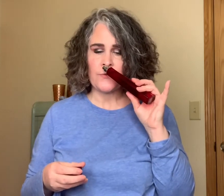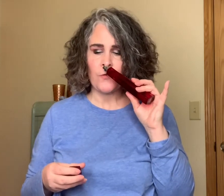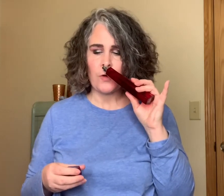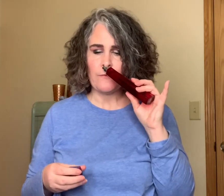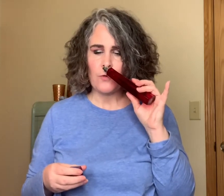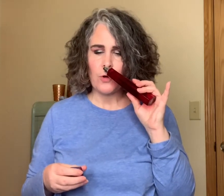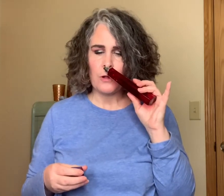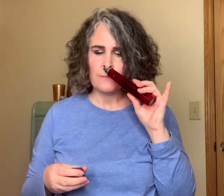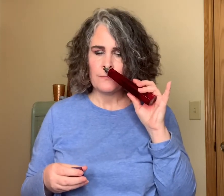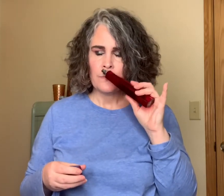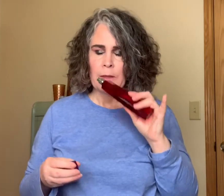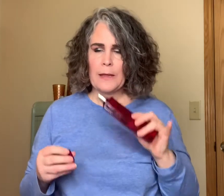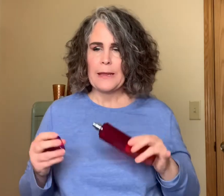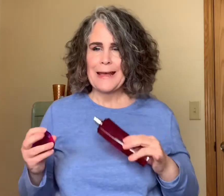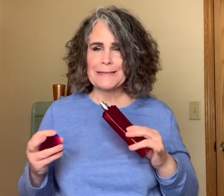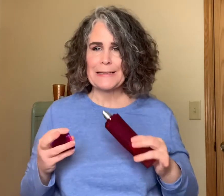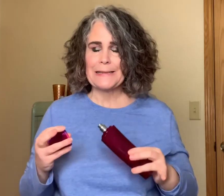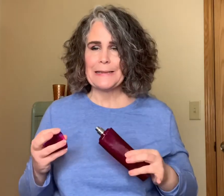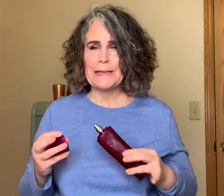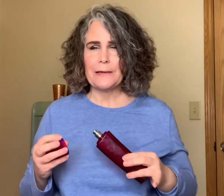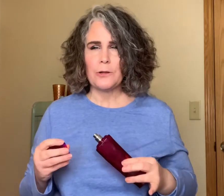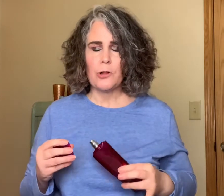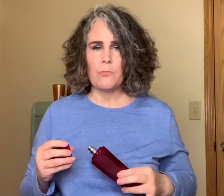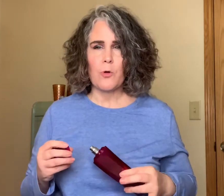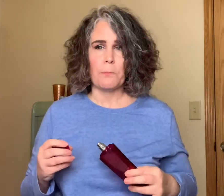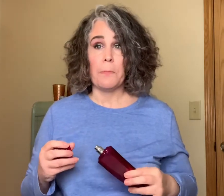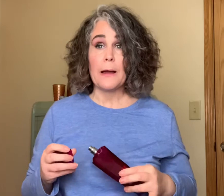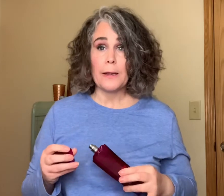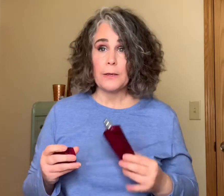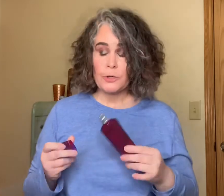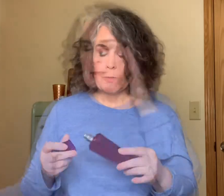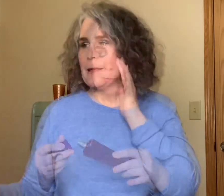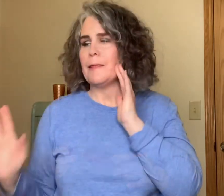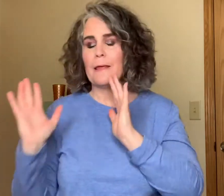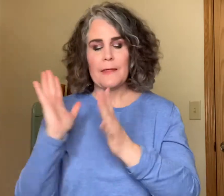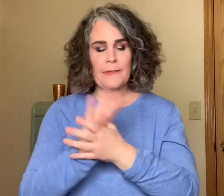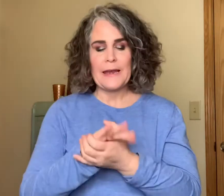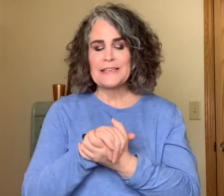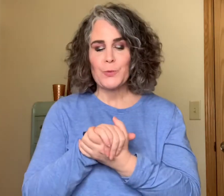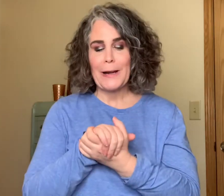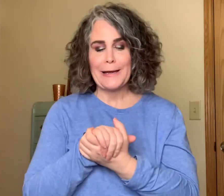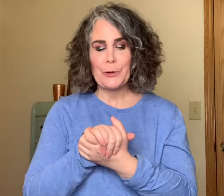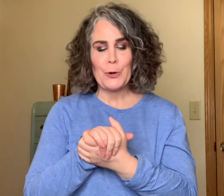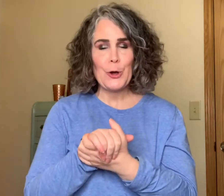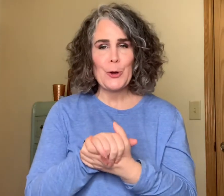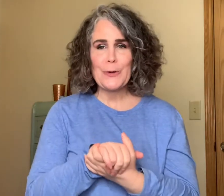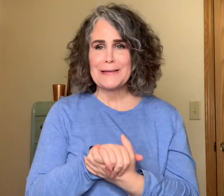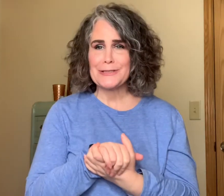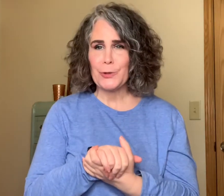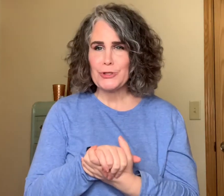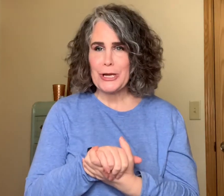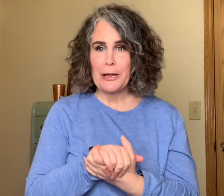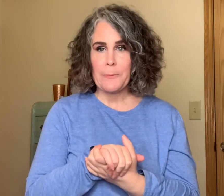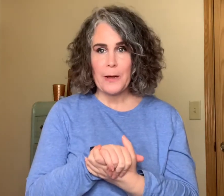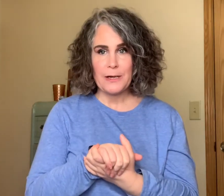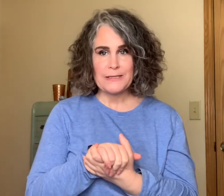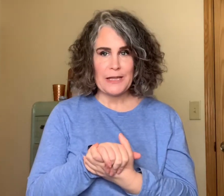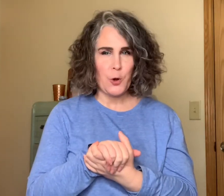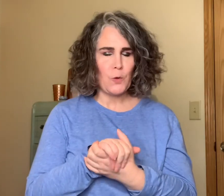fruity floral it has a little more body to it the next one I don't own it's Dolce & Gabbana is the only